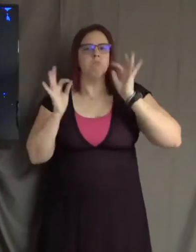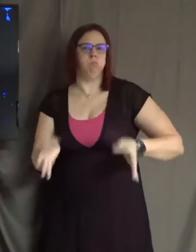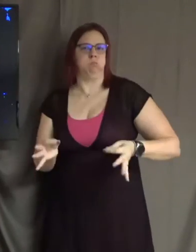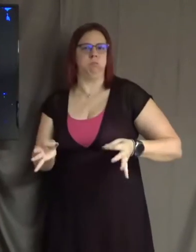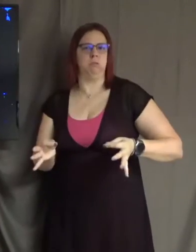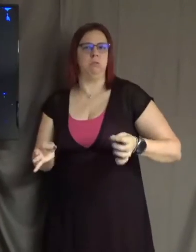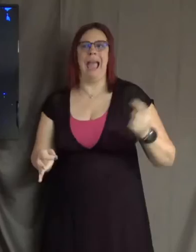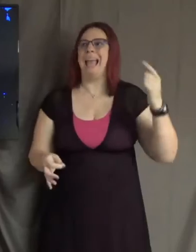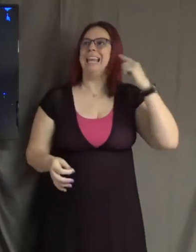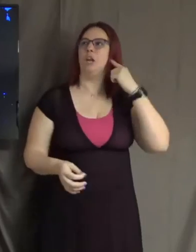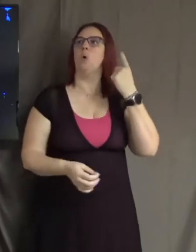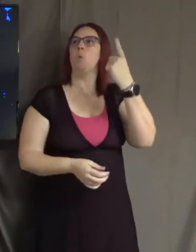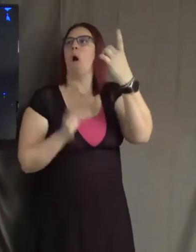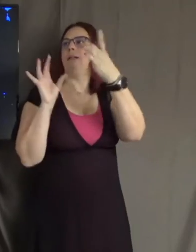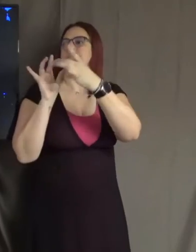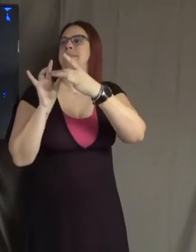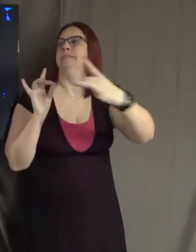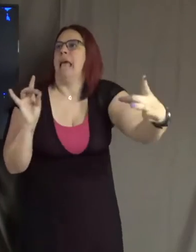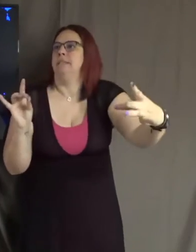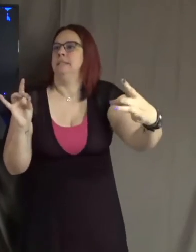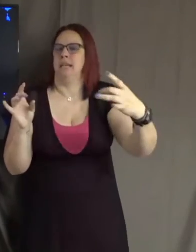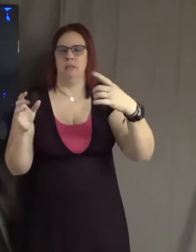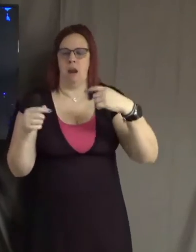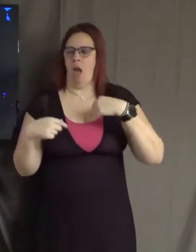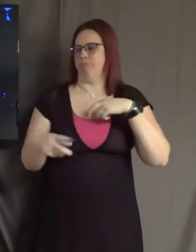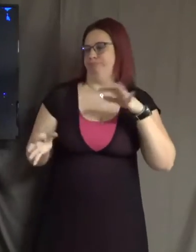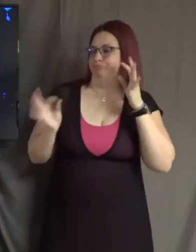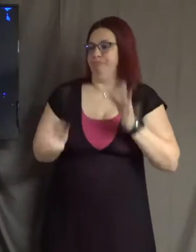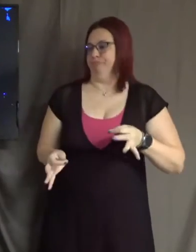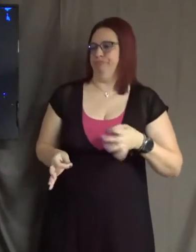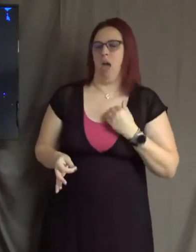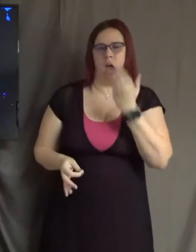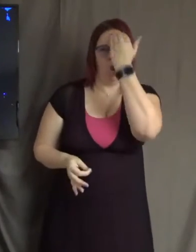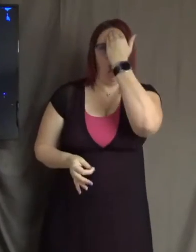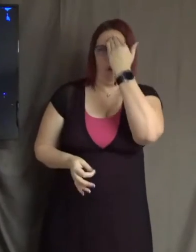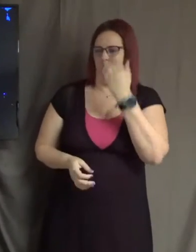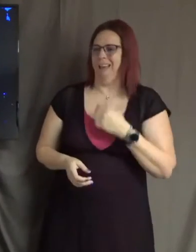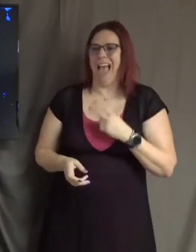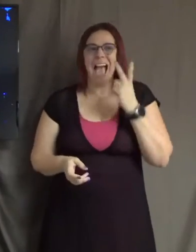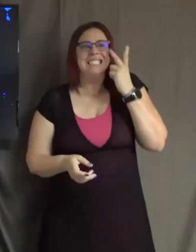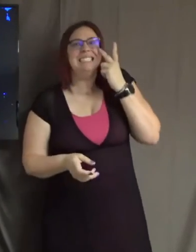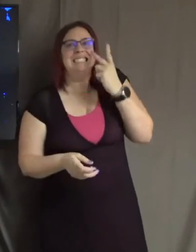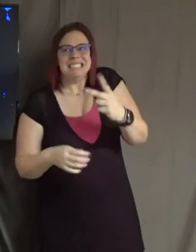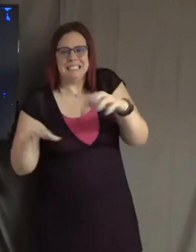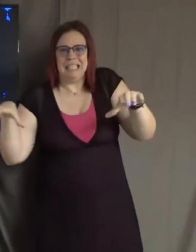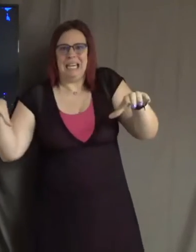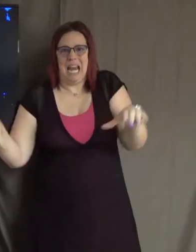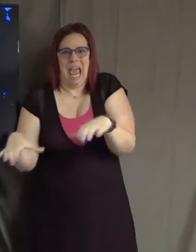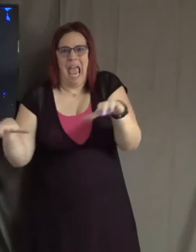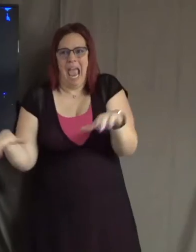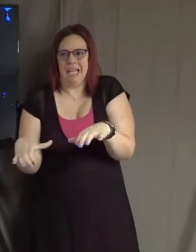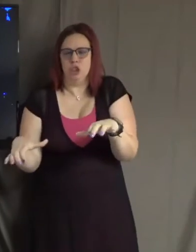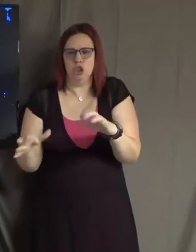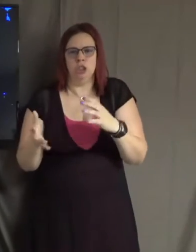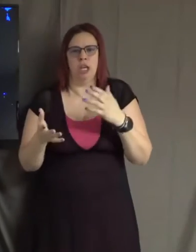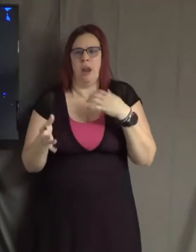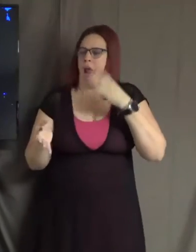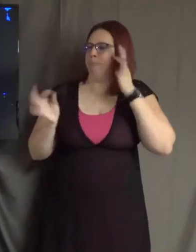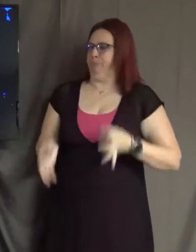says and draw conclusions. See one appearance and draw a bunch of conclusions. And it's a mistake that we're making as we're dealing